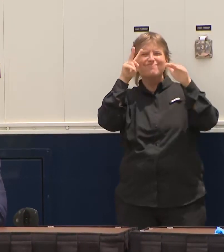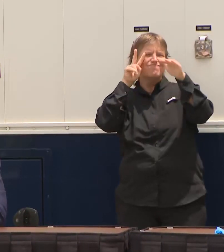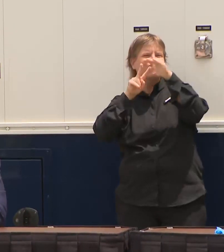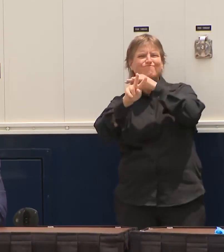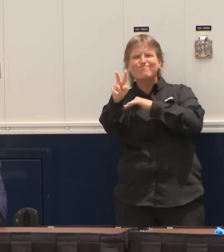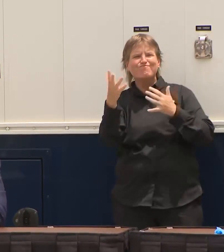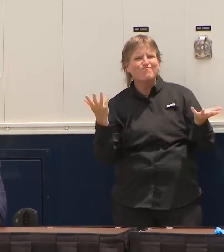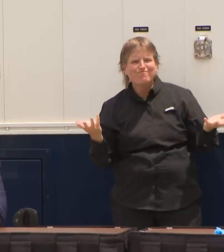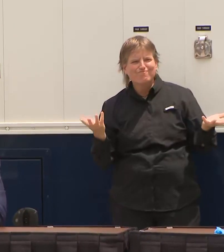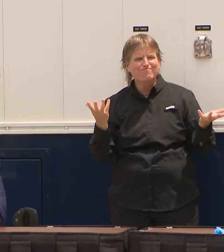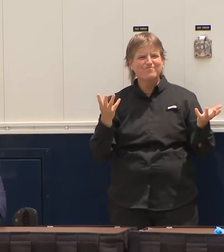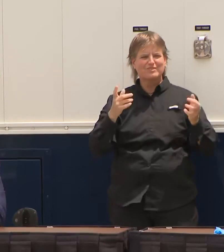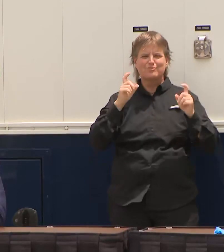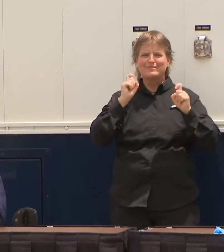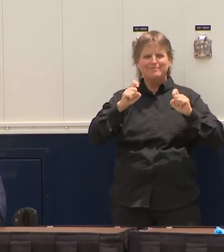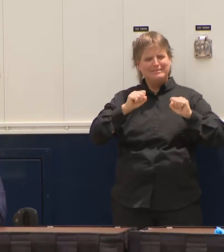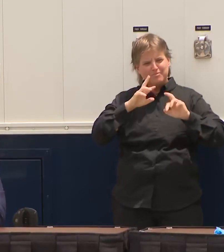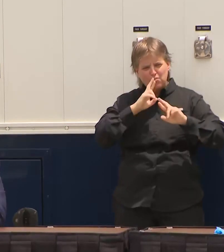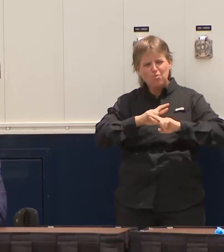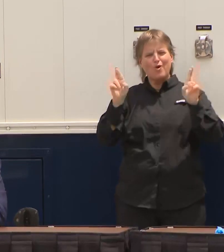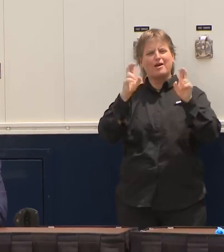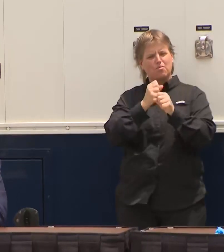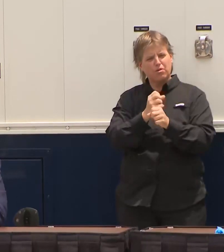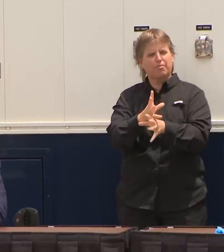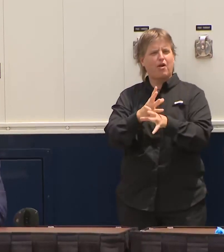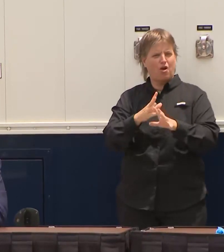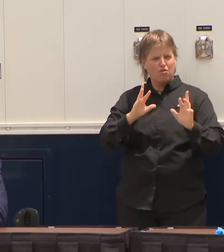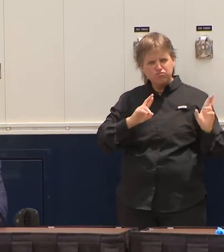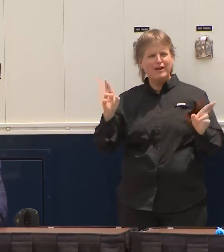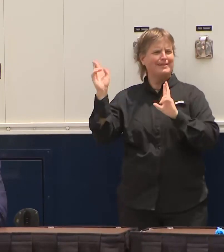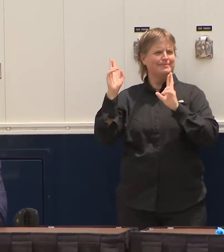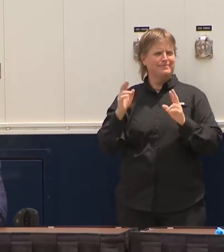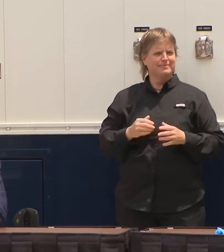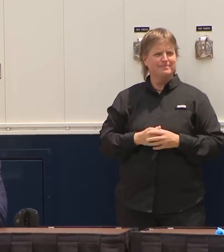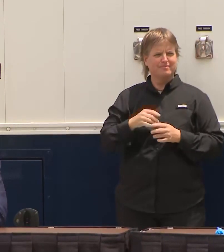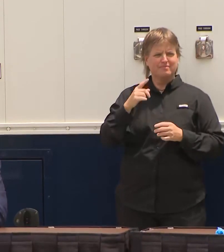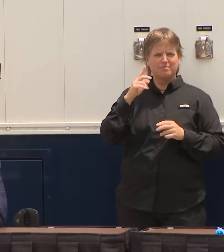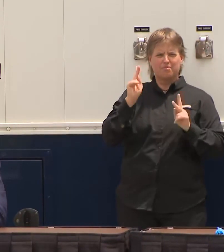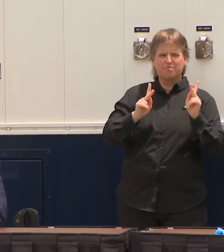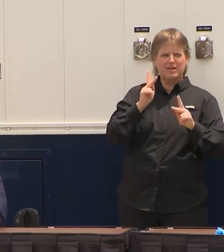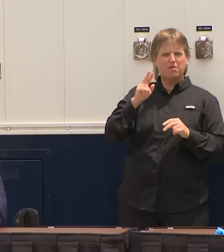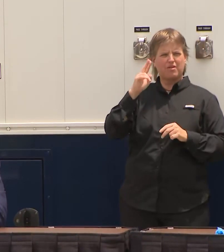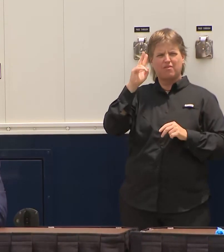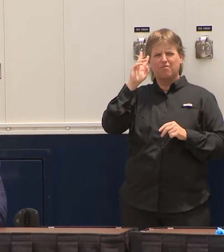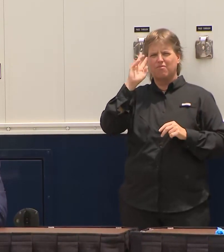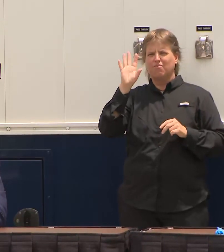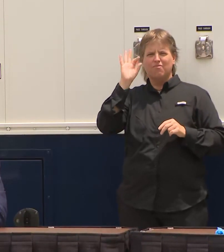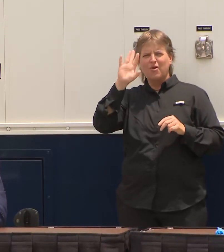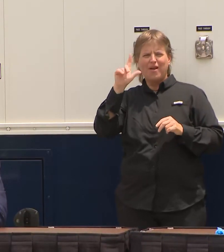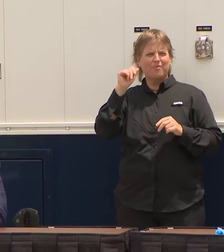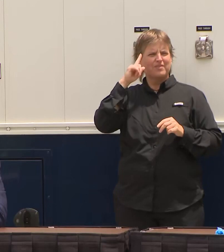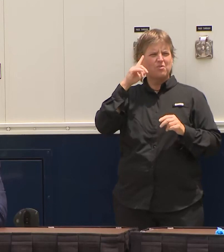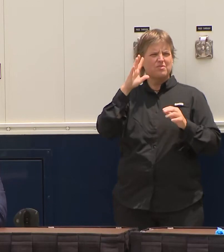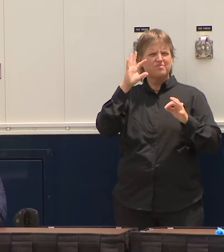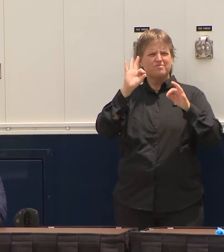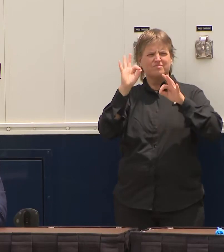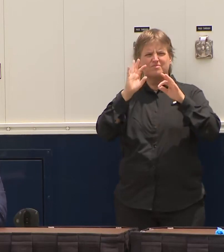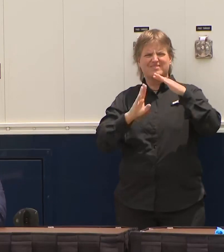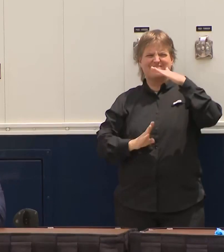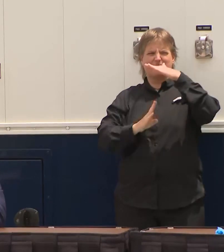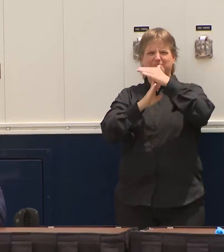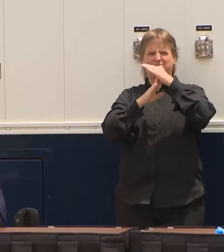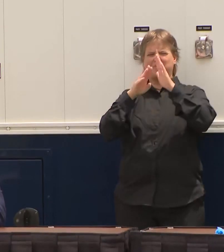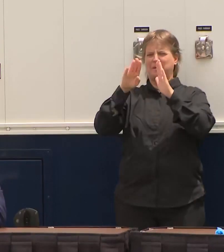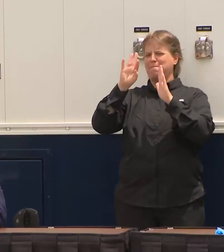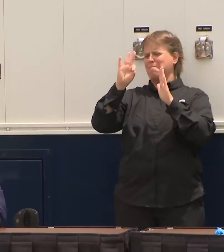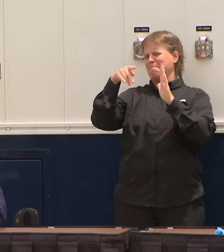with you know when people think well some of these things think Florida may hit the hit the peak you hear different things but but I just think we need to be ready and